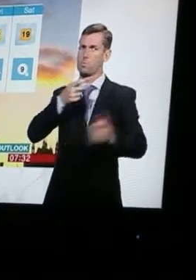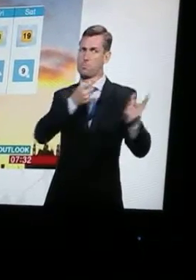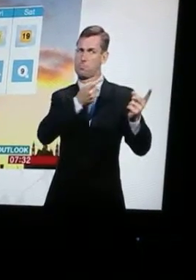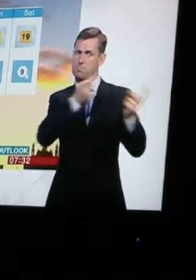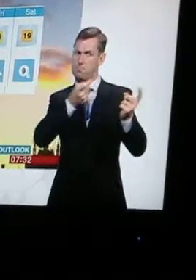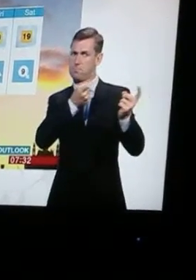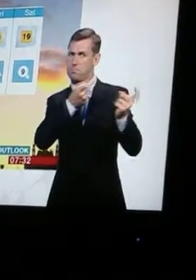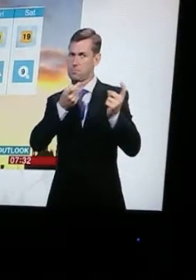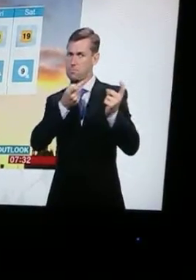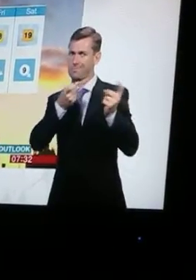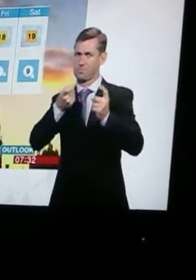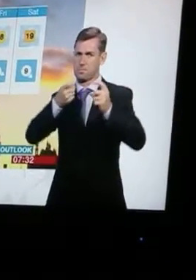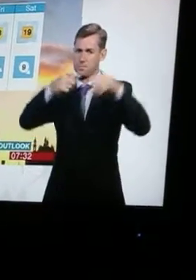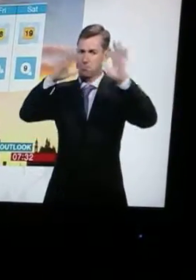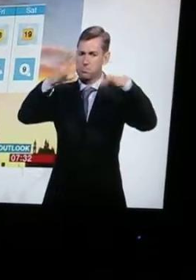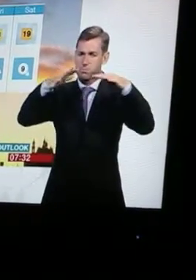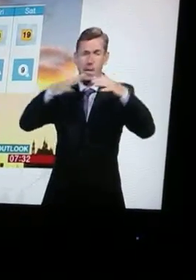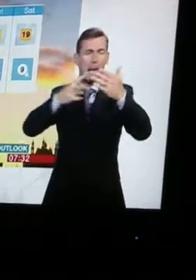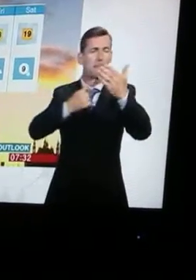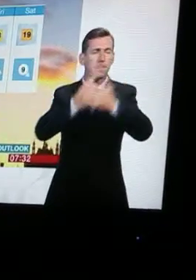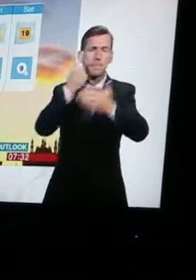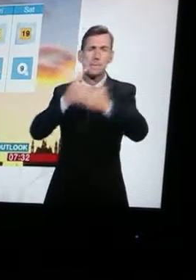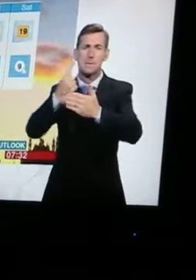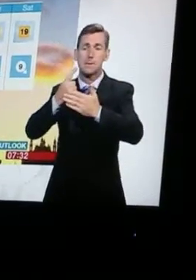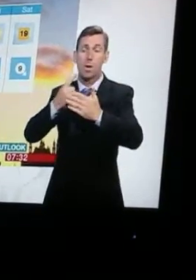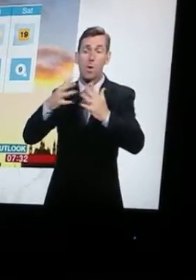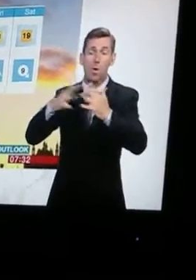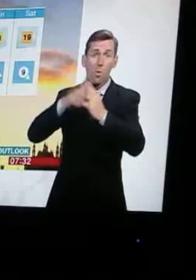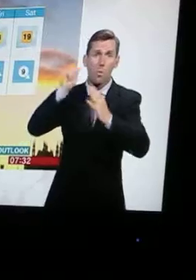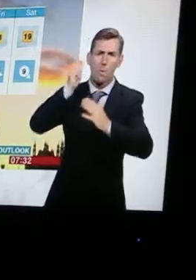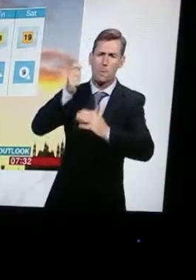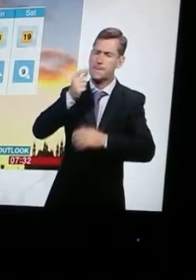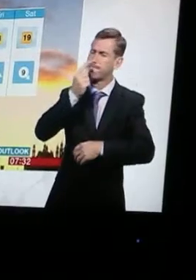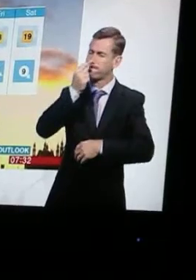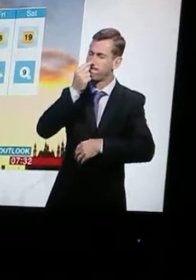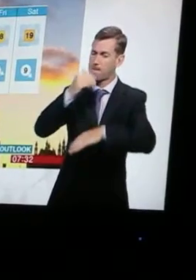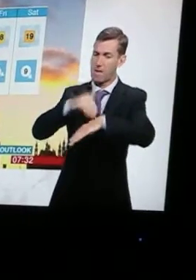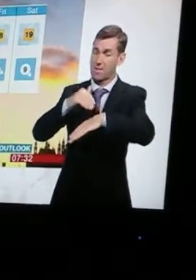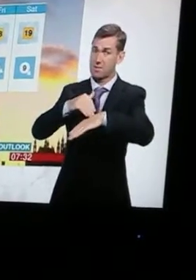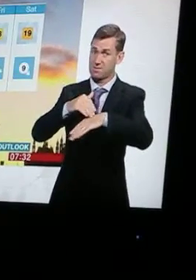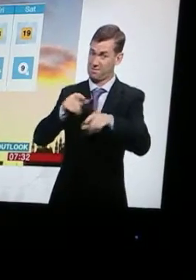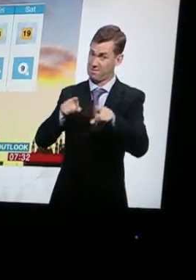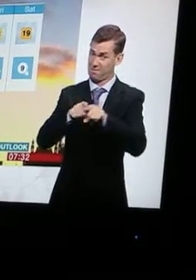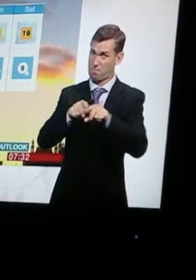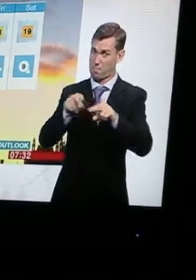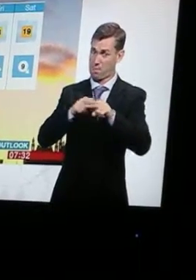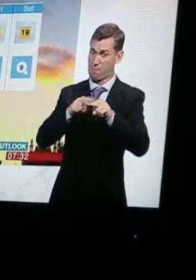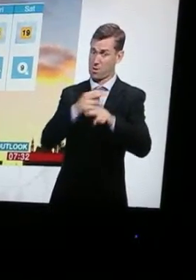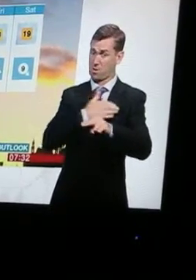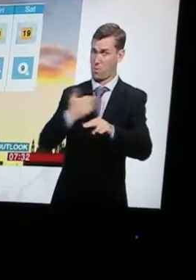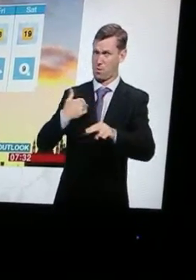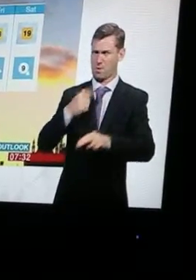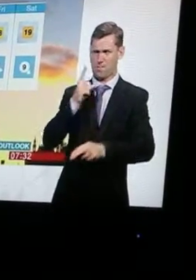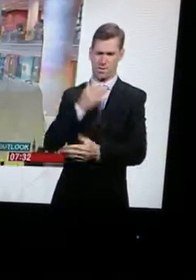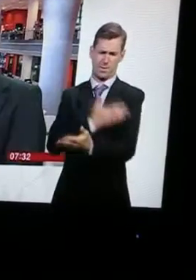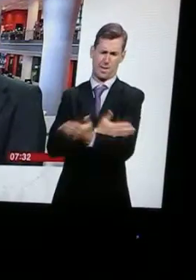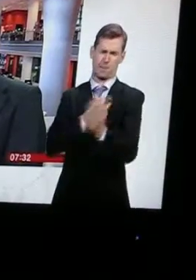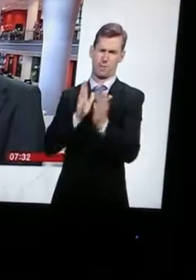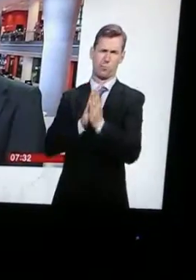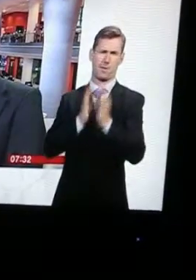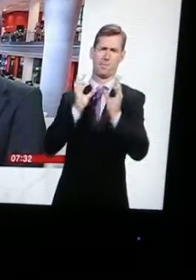from the west. Pretty patchy, that could affect things though at Wimbledon. We'll start with that on Friday and then dry for the weekend. Have a lovely day, bye-bye.